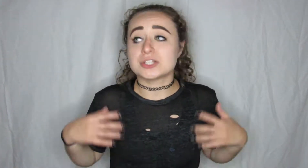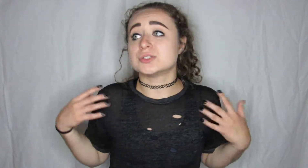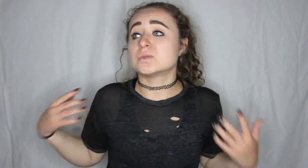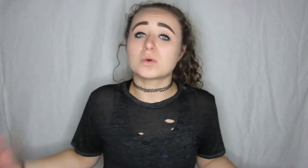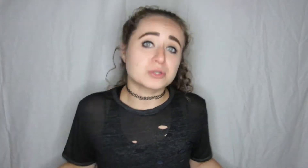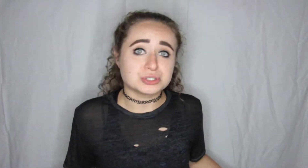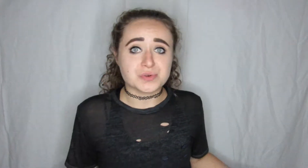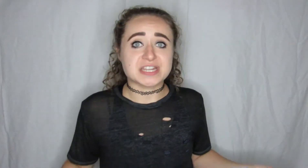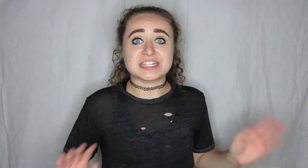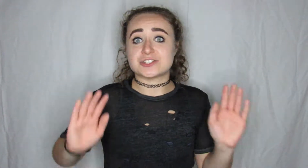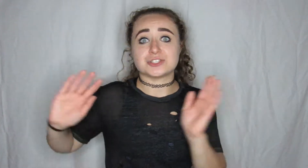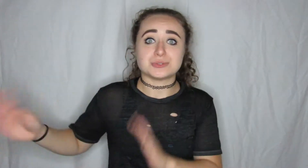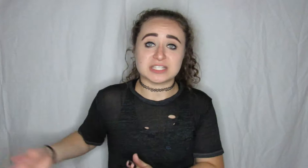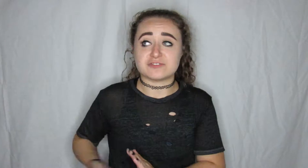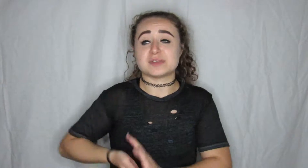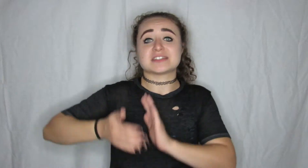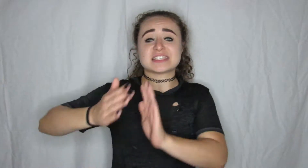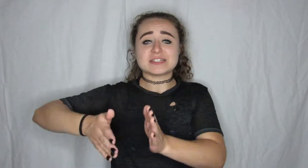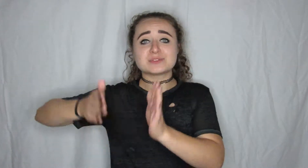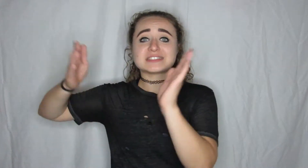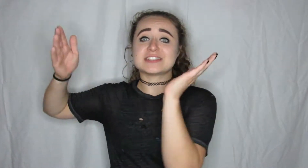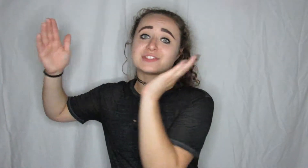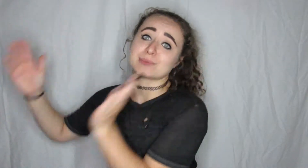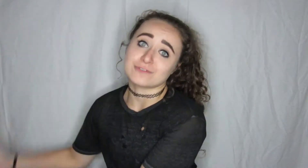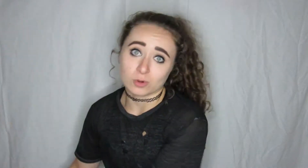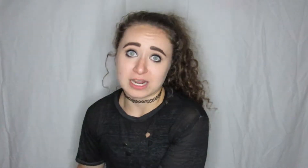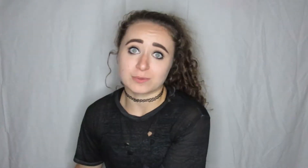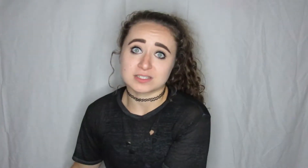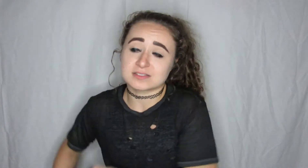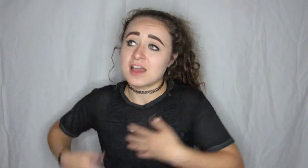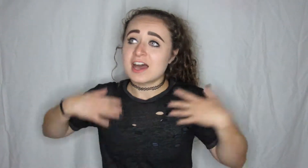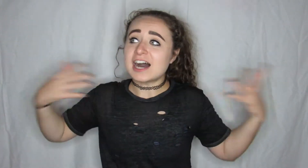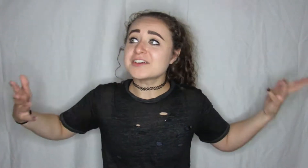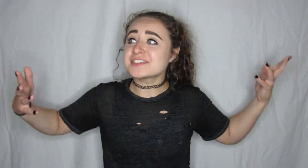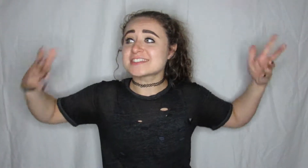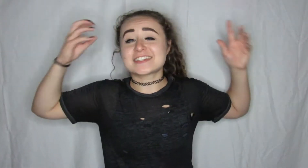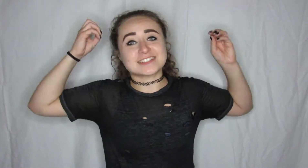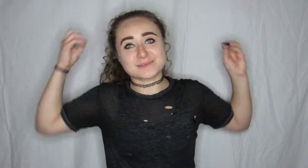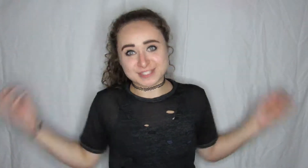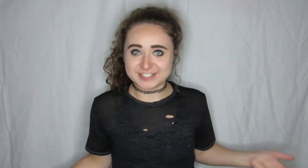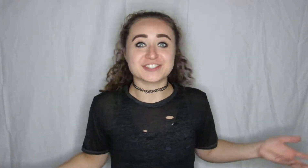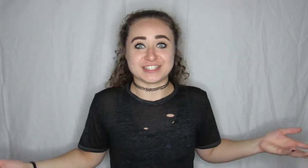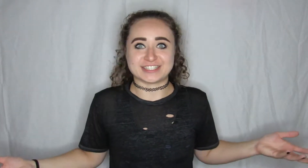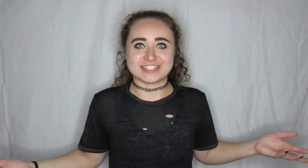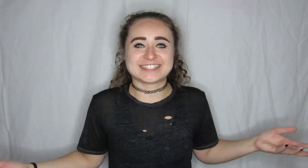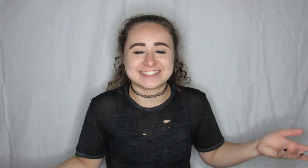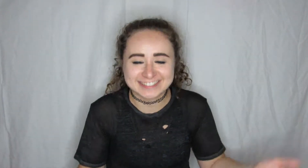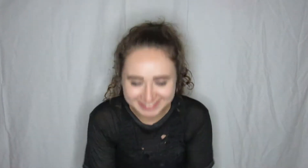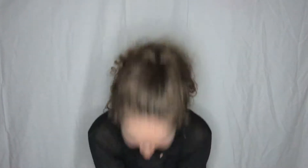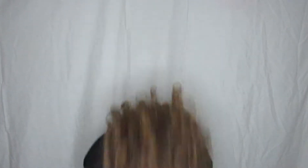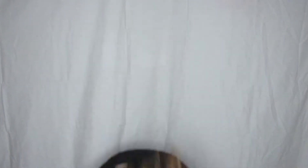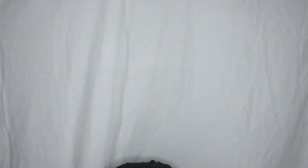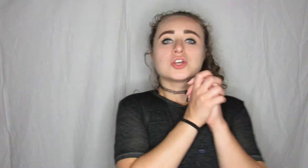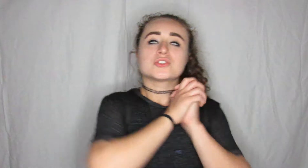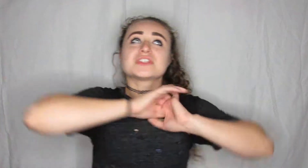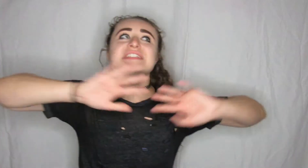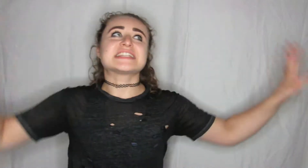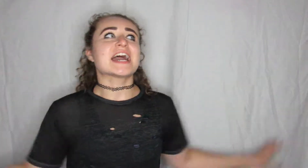and doing what we're doing until you leave because he was leaving before I was obviously because I'm still here so this entire